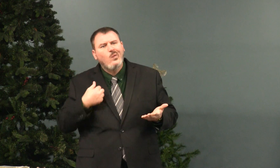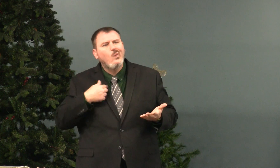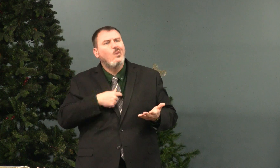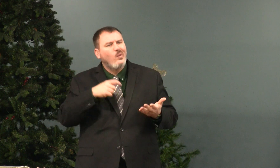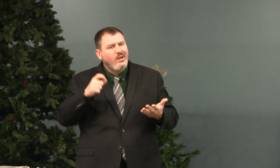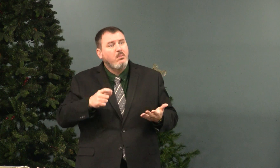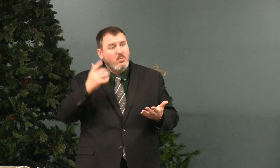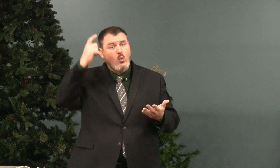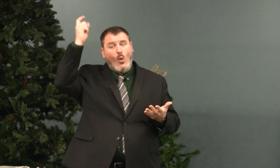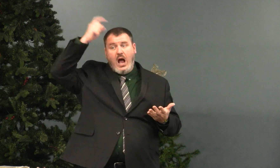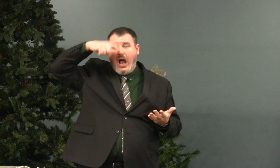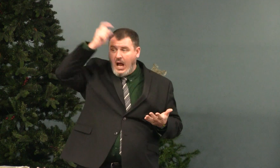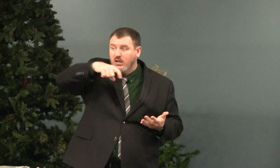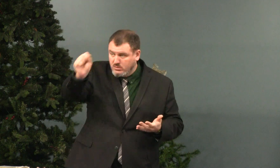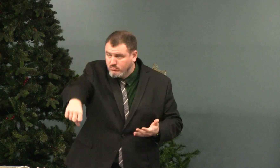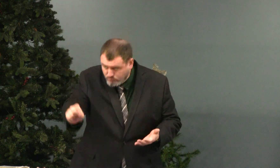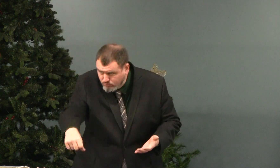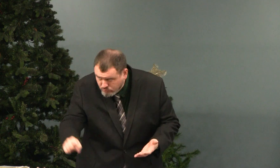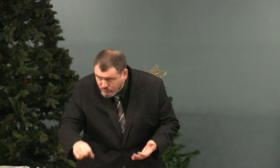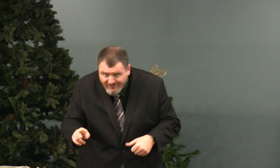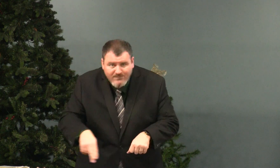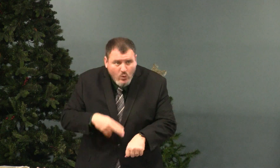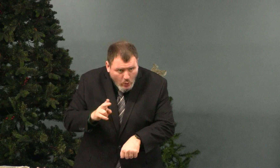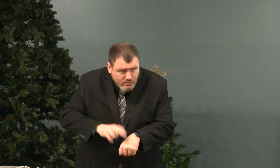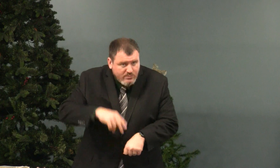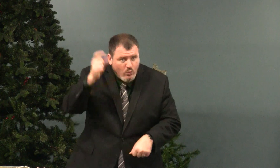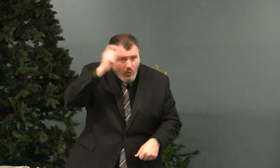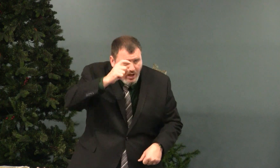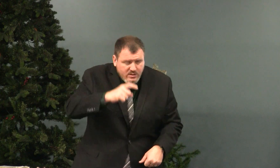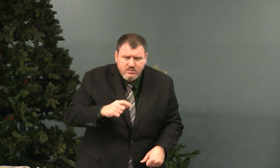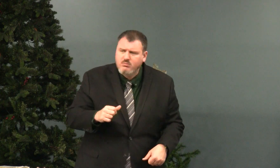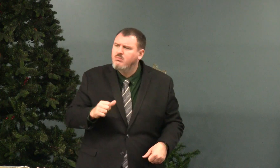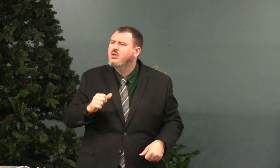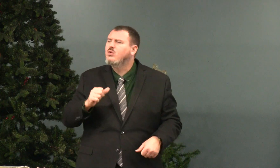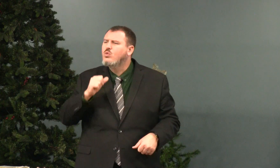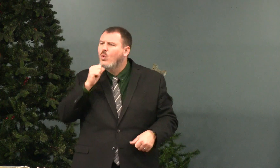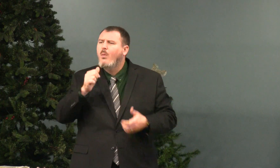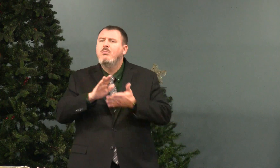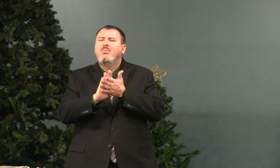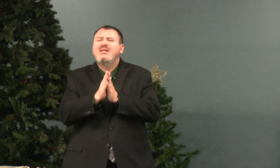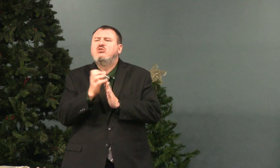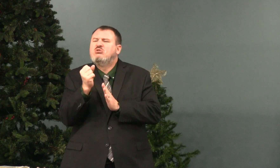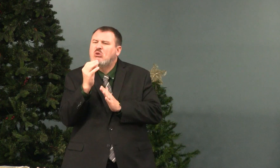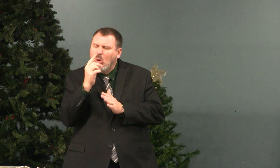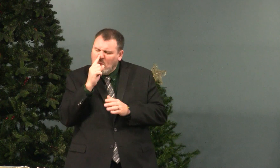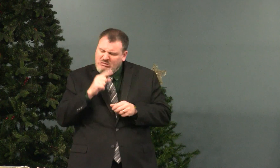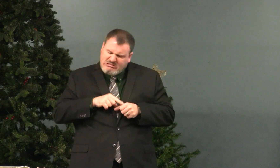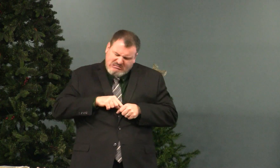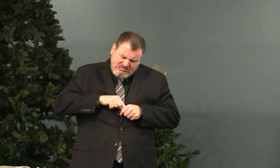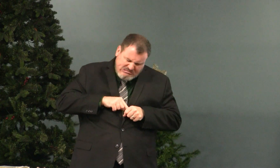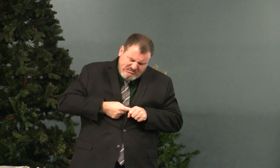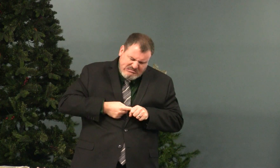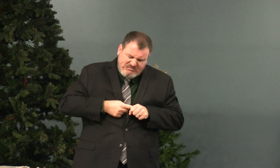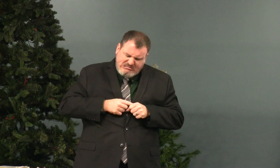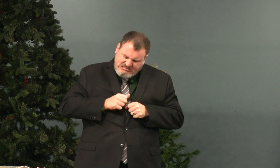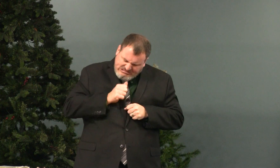But it's all right. It's wise. We need to give wisely, of course. Don't become so stingy